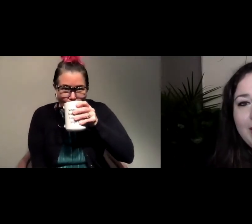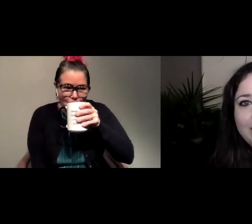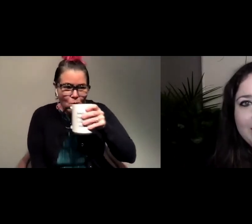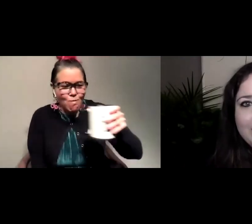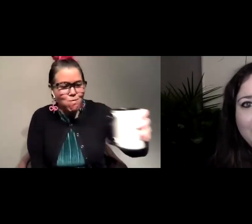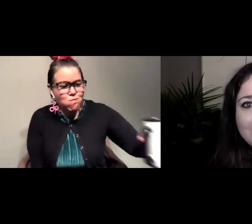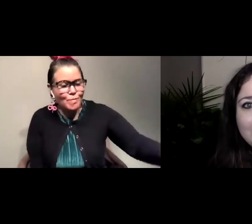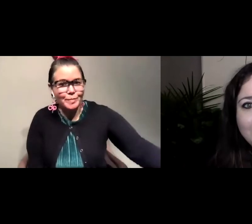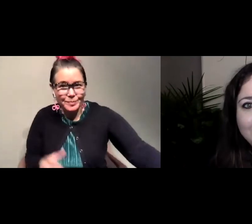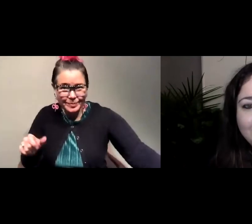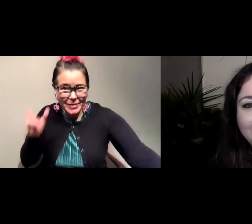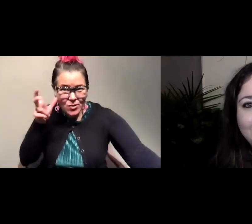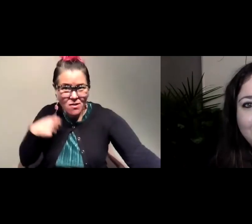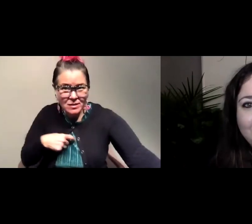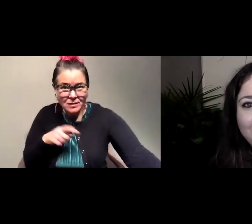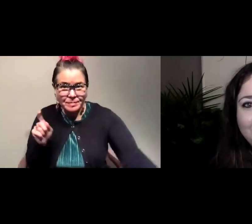Caitlin can you hear us